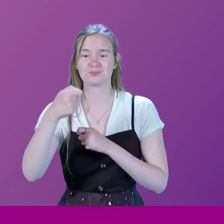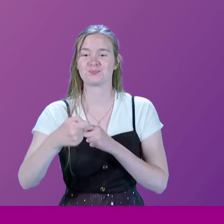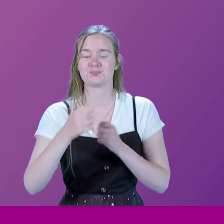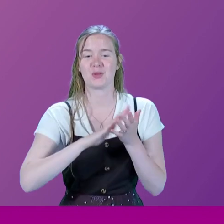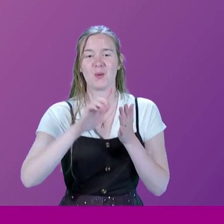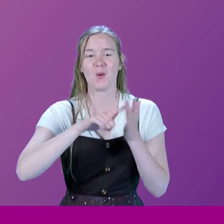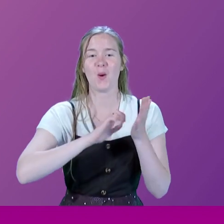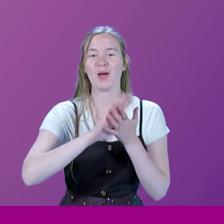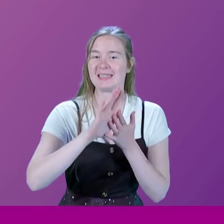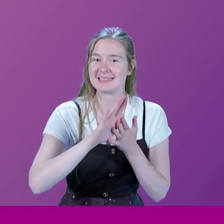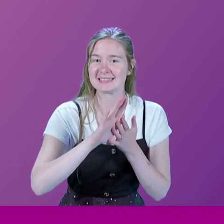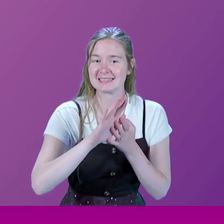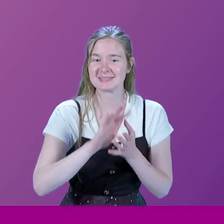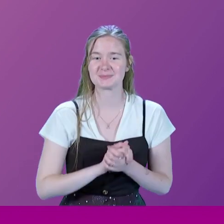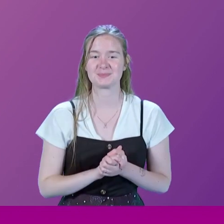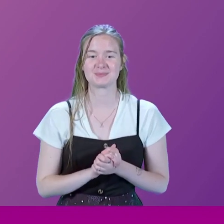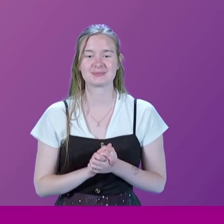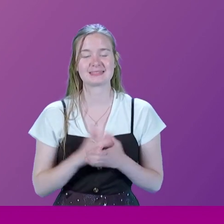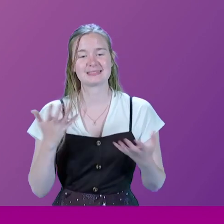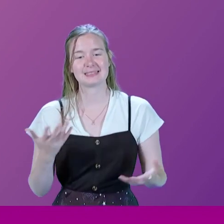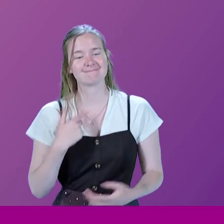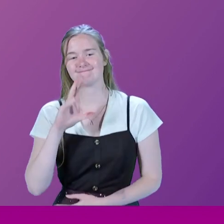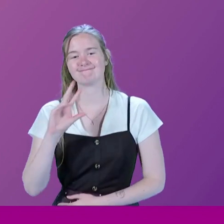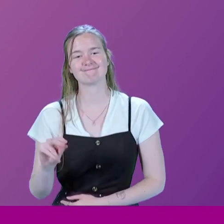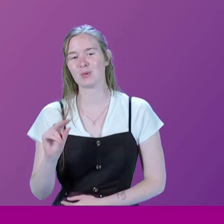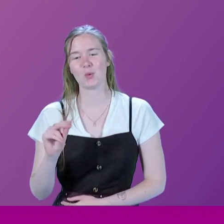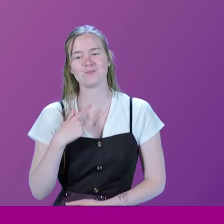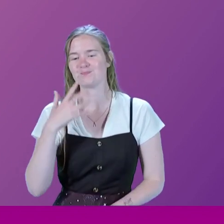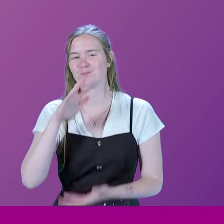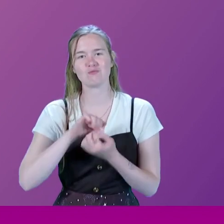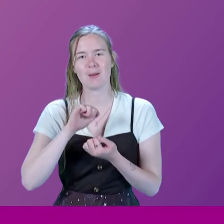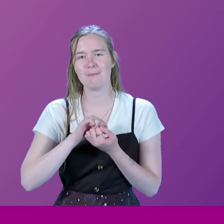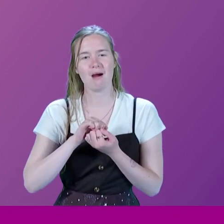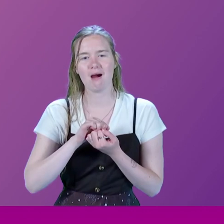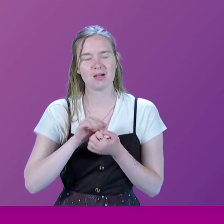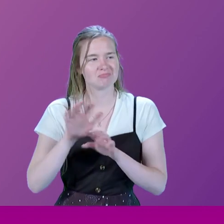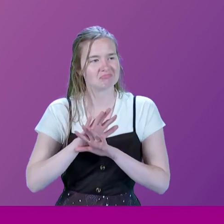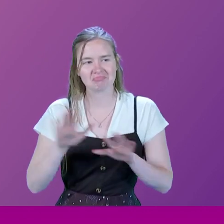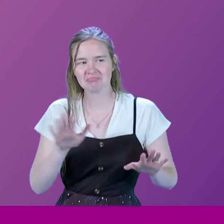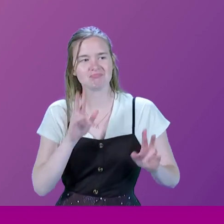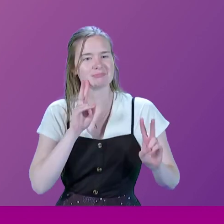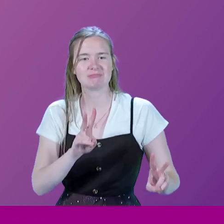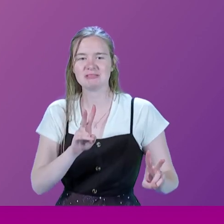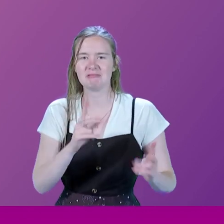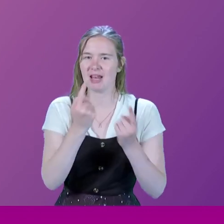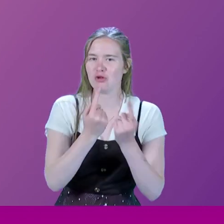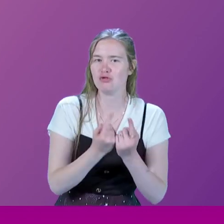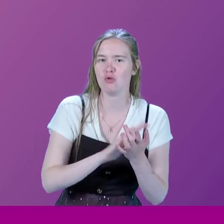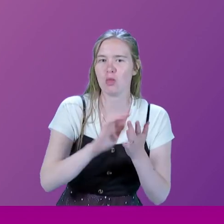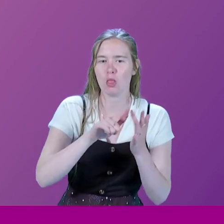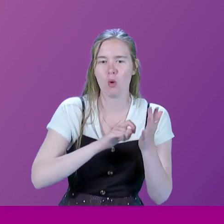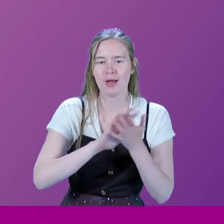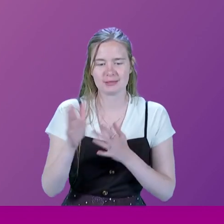Yes. Carlisle to Hoyk. No. I'm afraid it's just a no. I don't remember ever seeing an issue about that